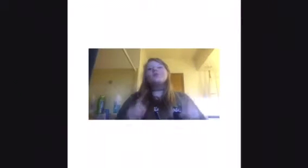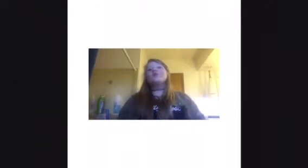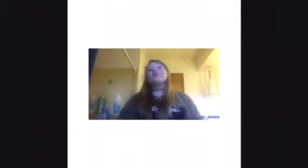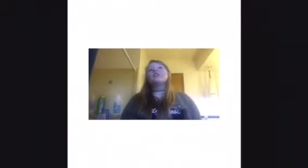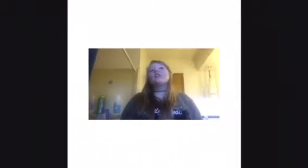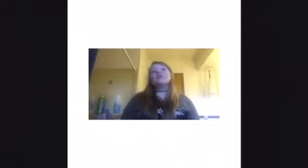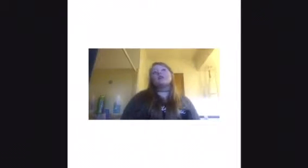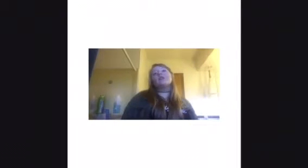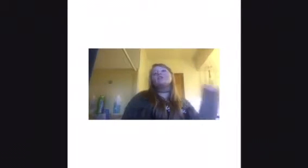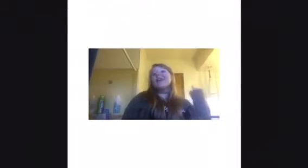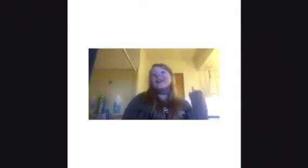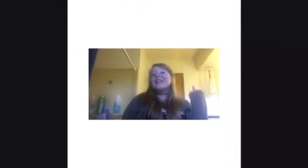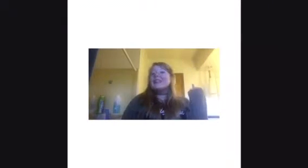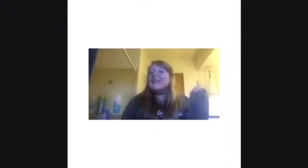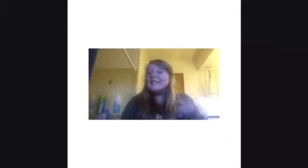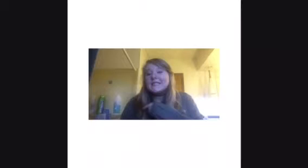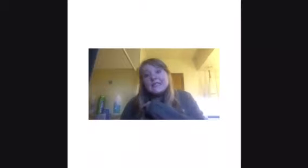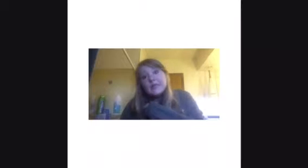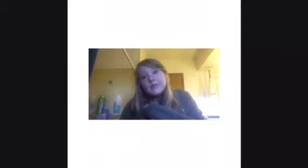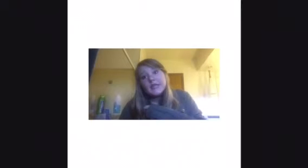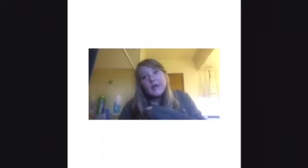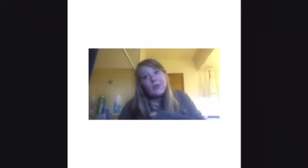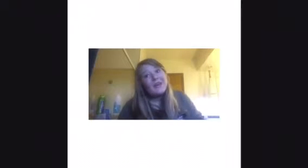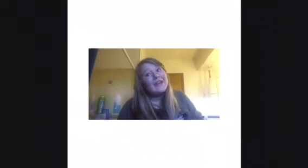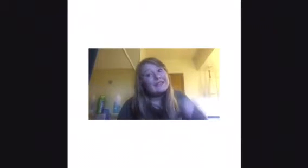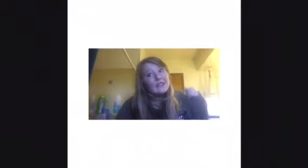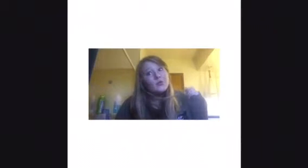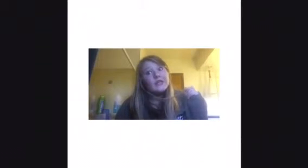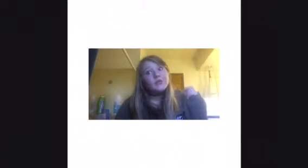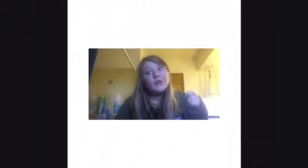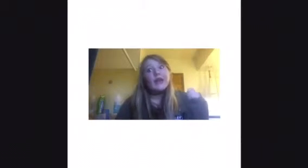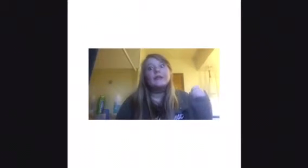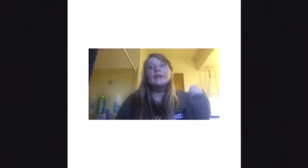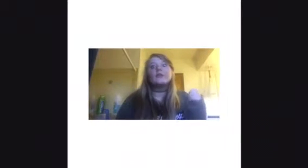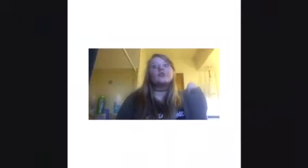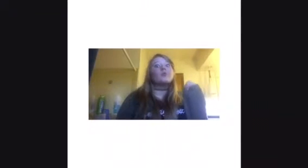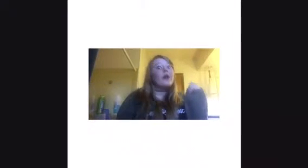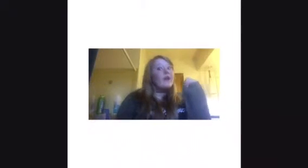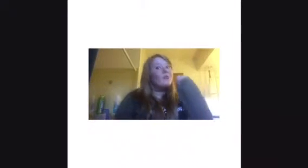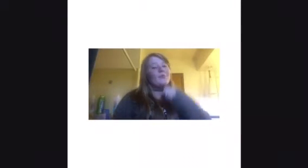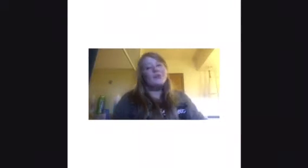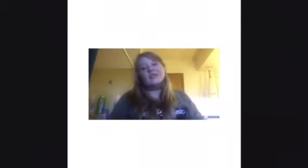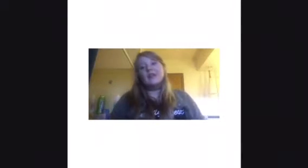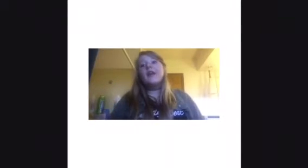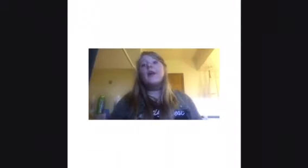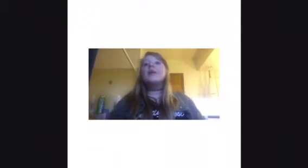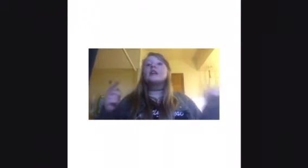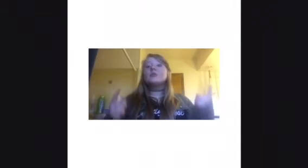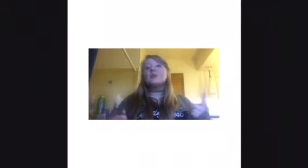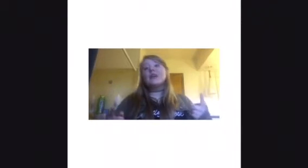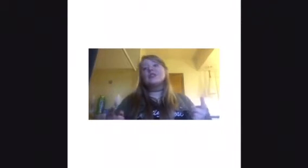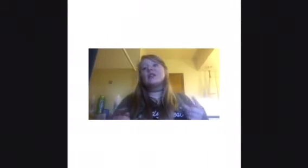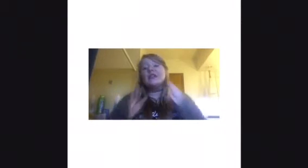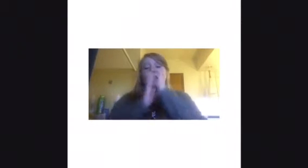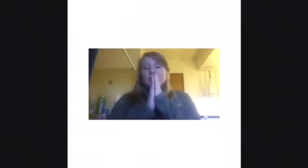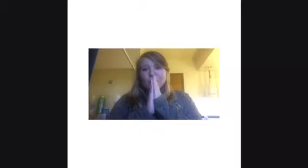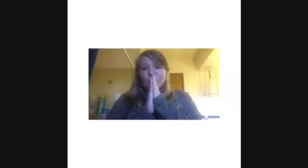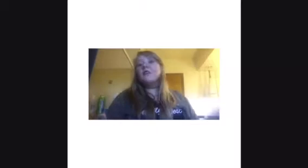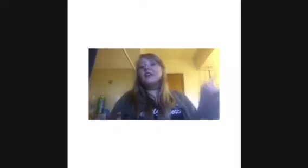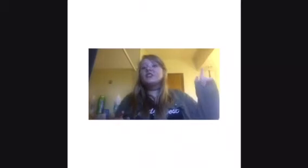post new videos every Wednesday, unless it's the summertime when my schedule gets really hectic, which is why I've been posting, but I should be back to doing that. I'm so sorry. forget